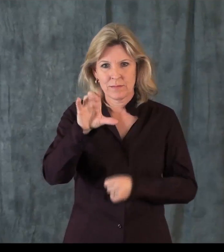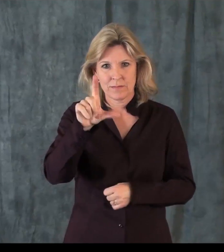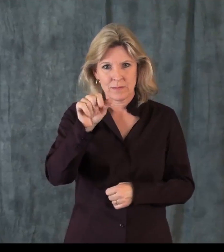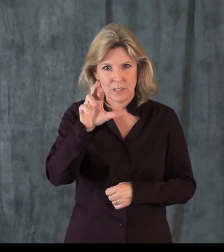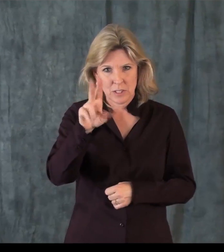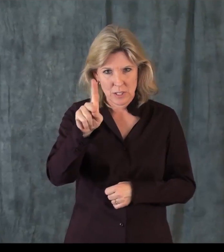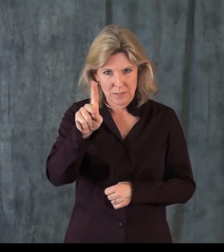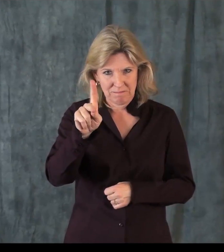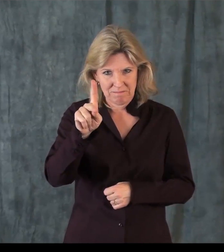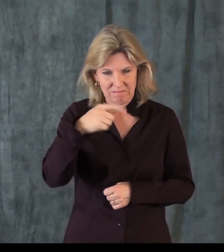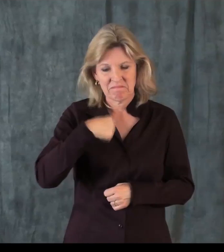I'm Tracy Clark.